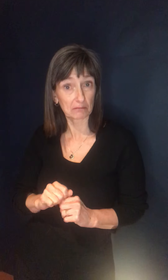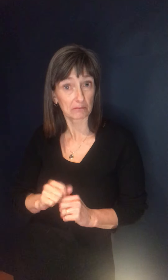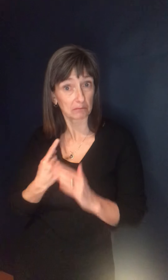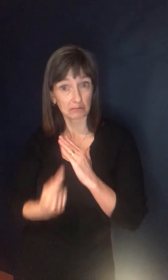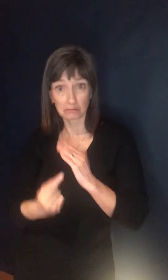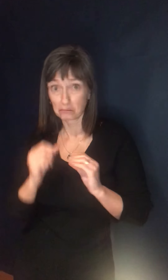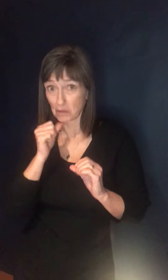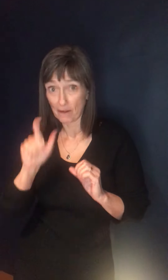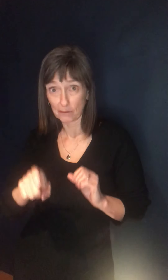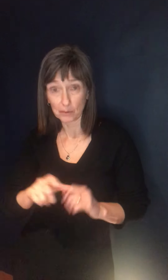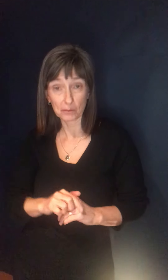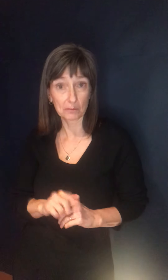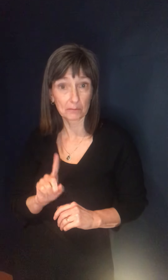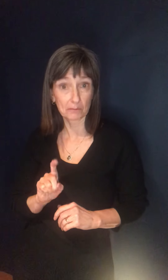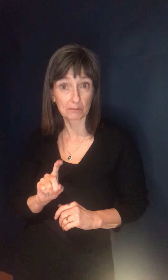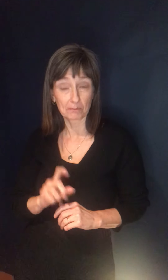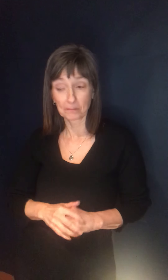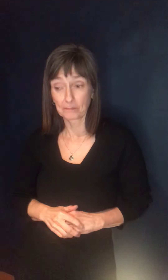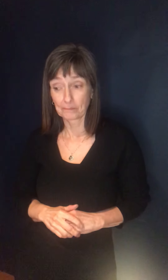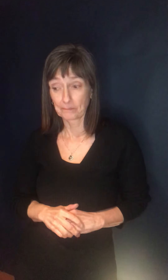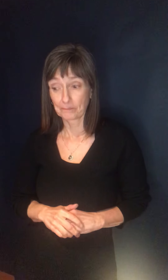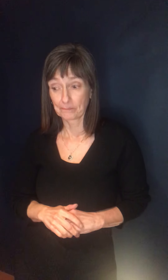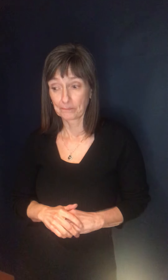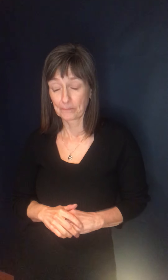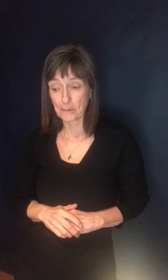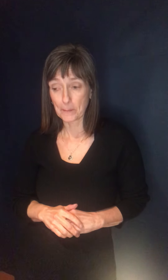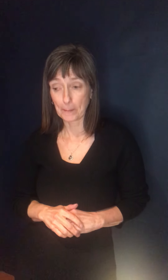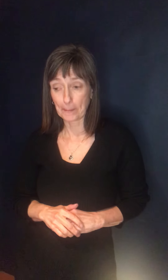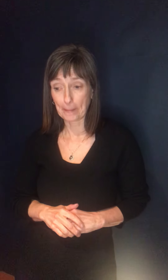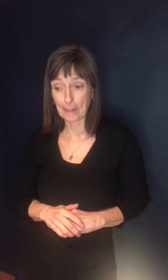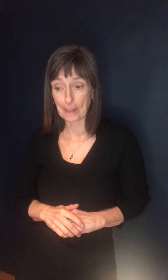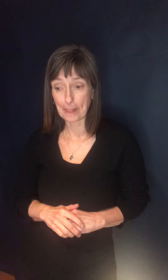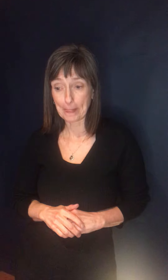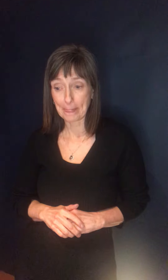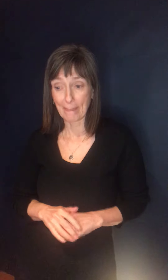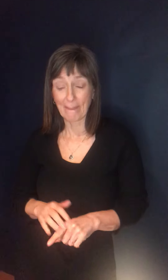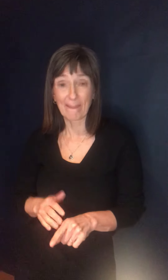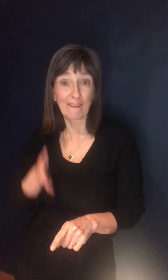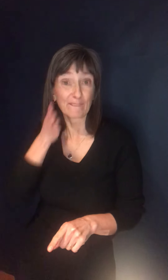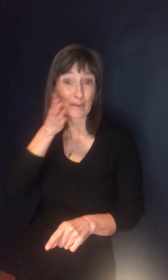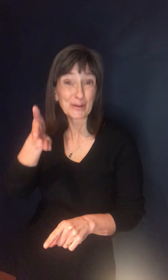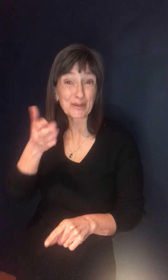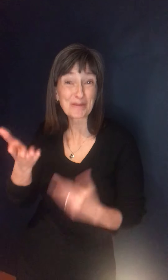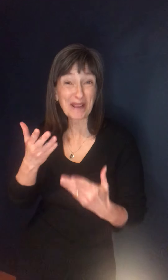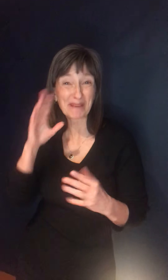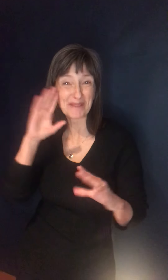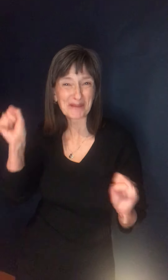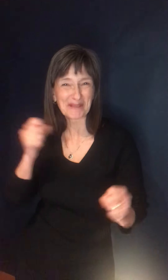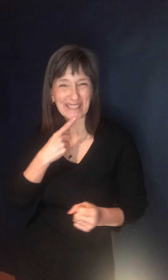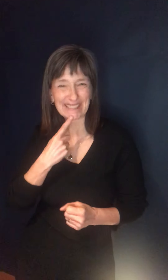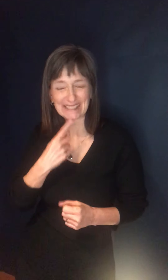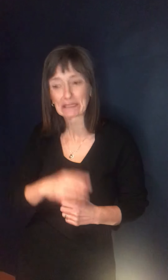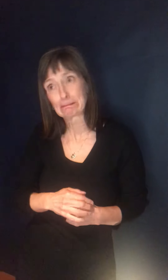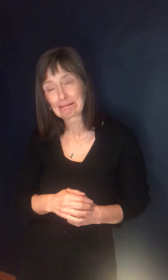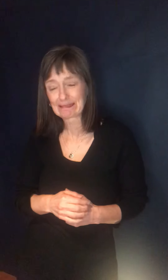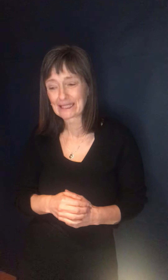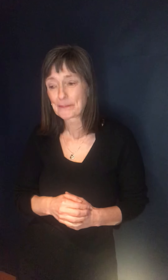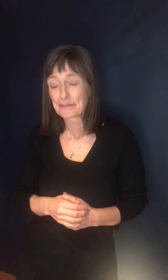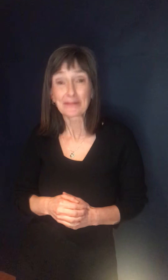14 days in some point in the future? At some point in the future. I ultimately that is our, ultimately